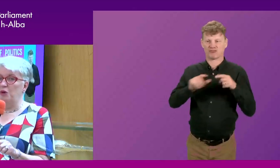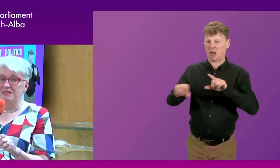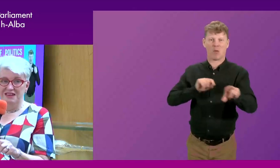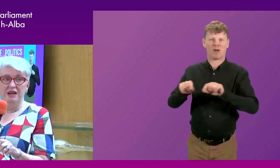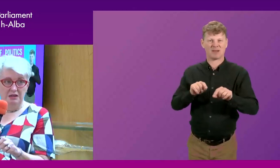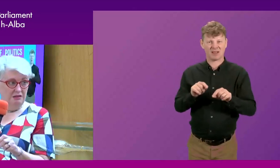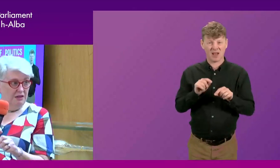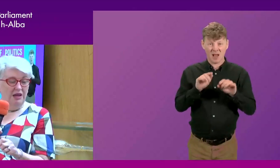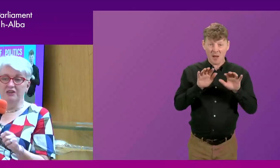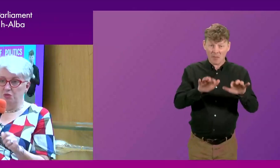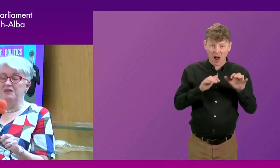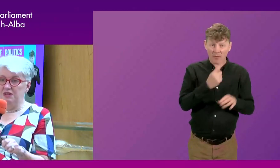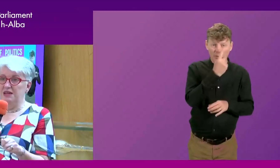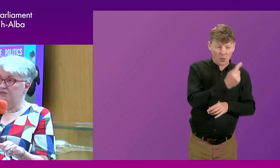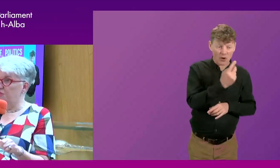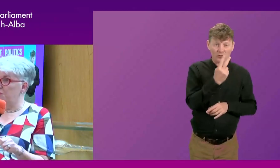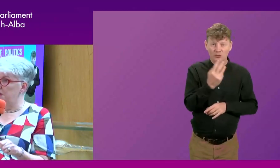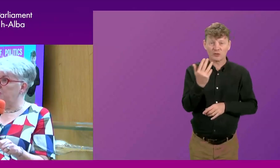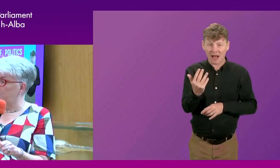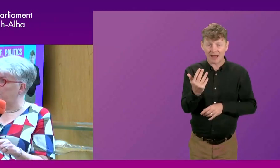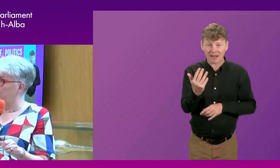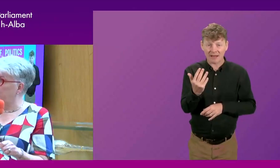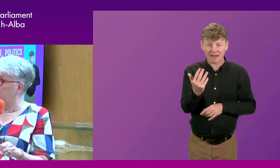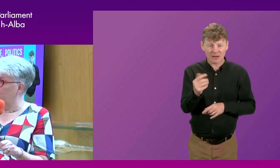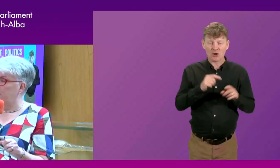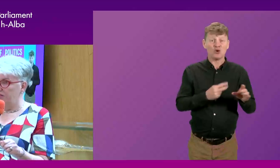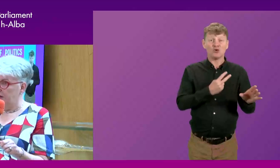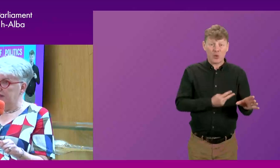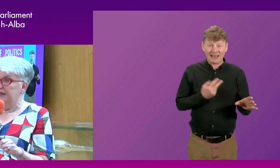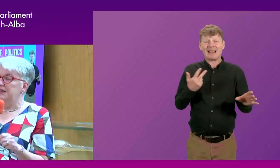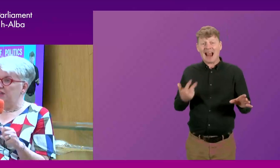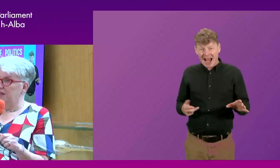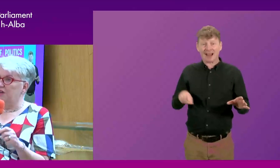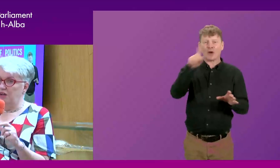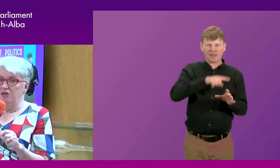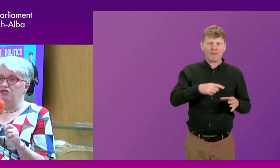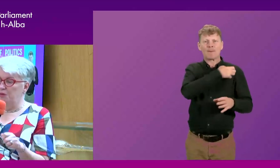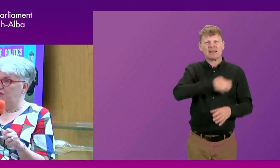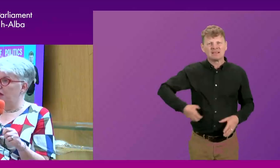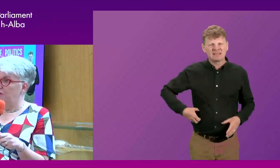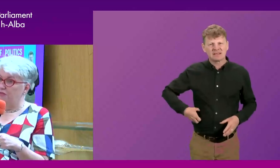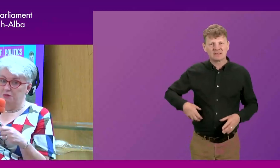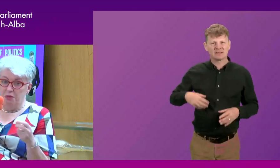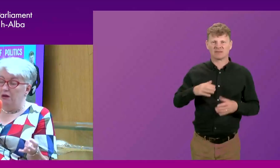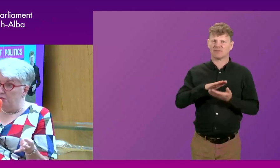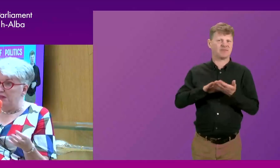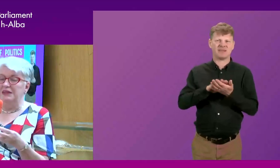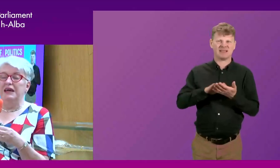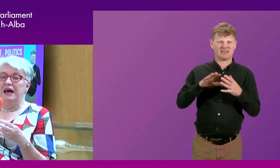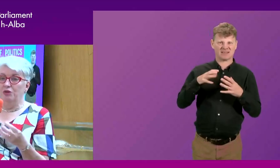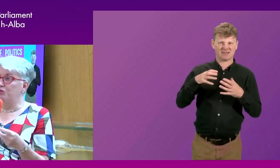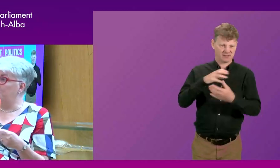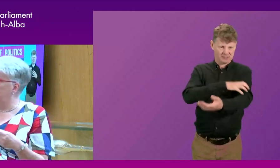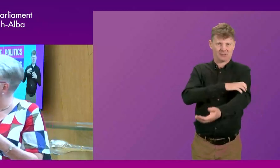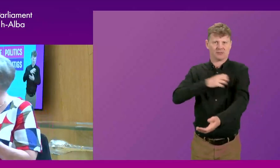129 and 28 of them are ministers of some kind or another takes a huge amount out of the parliament